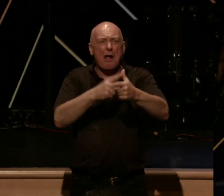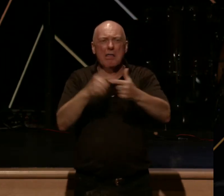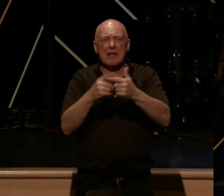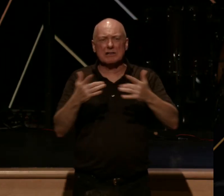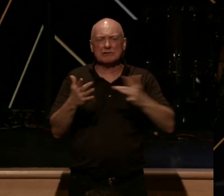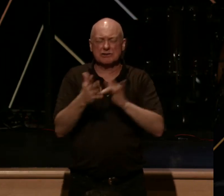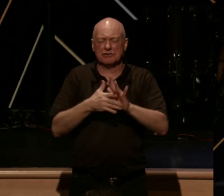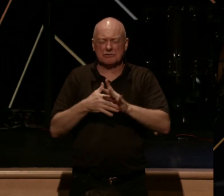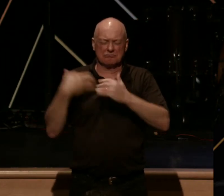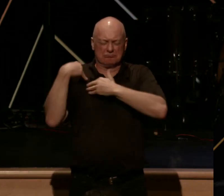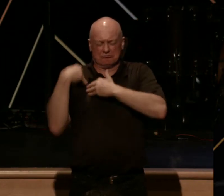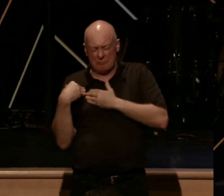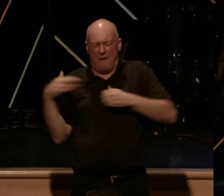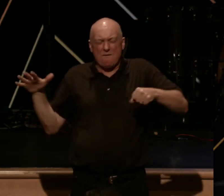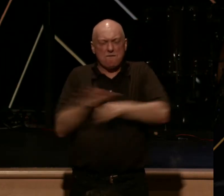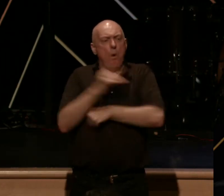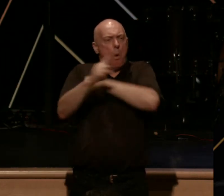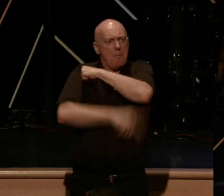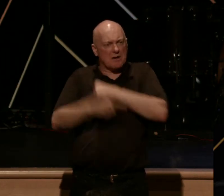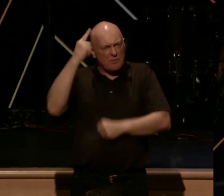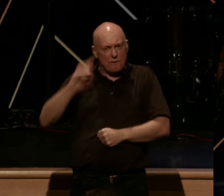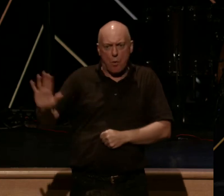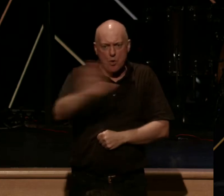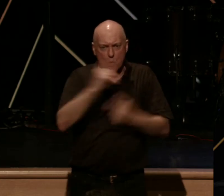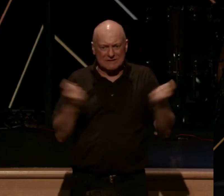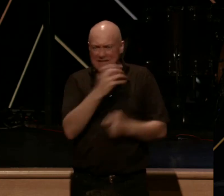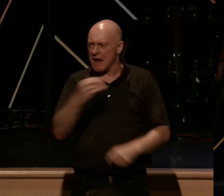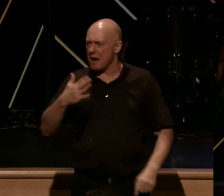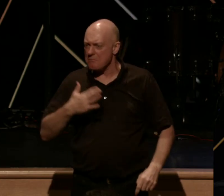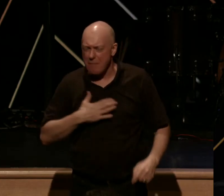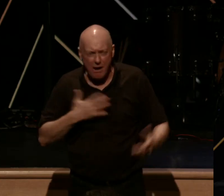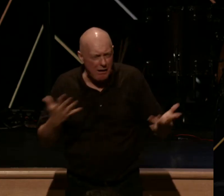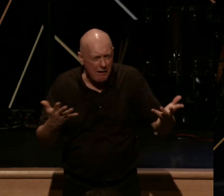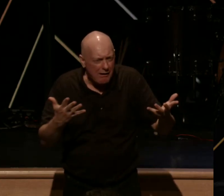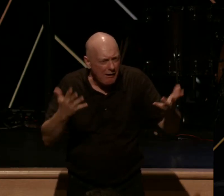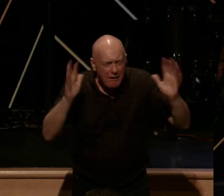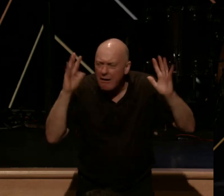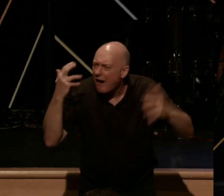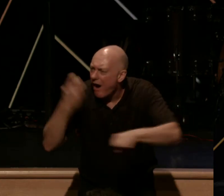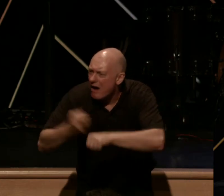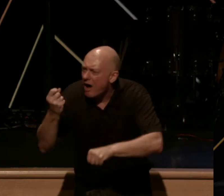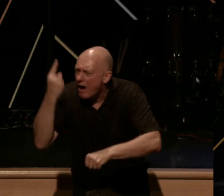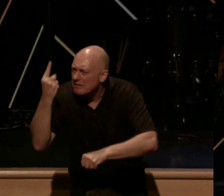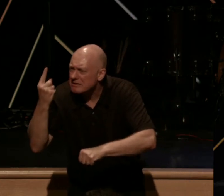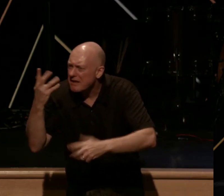punishment for your sin and mine. The unfathomable wrath and fury of our God.